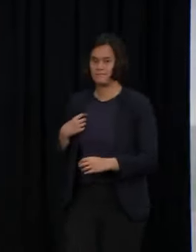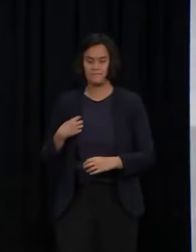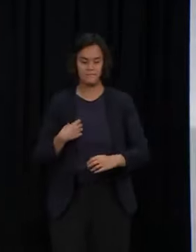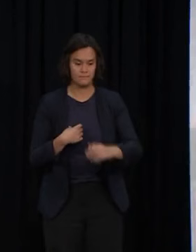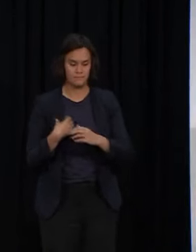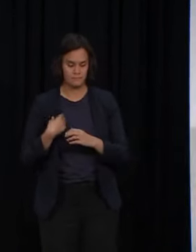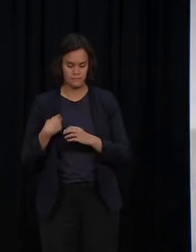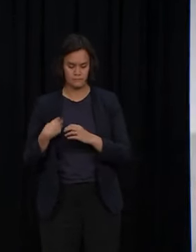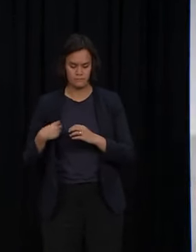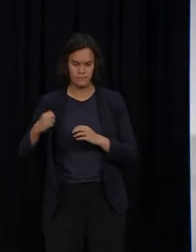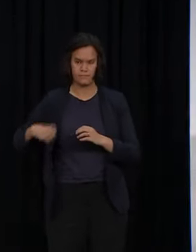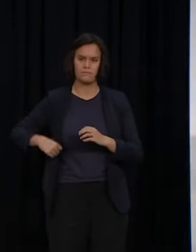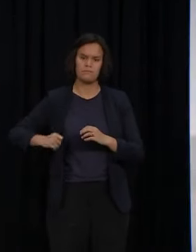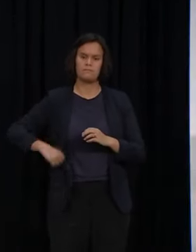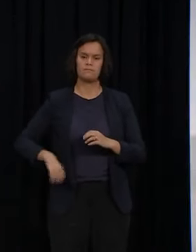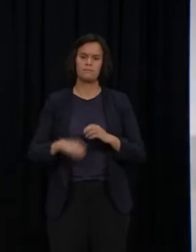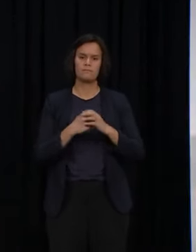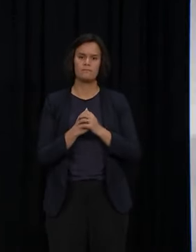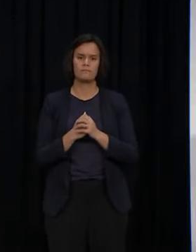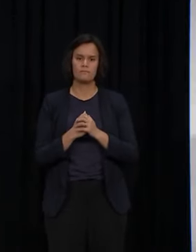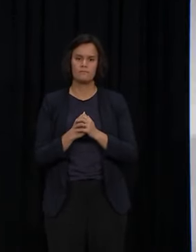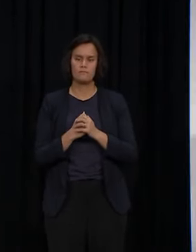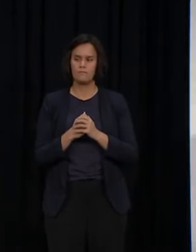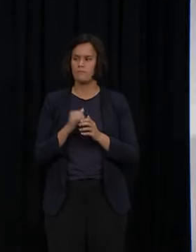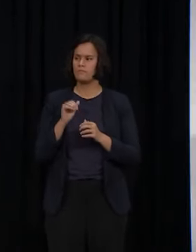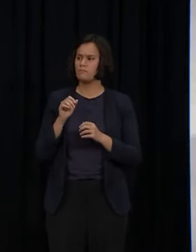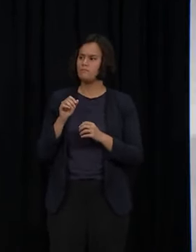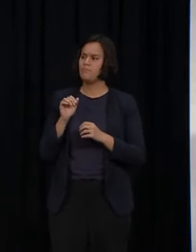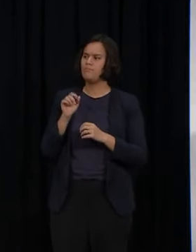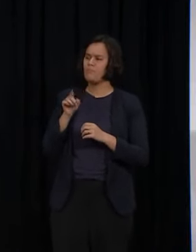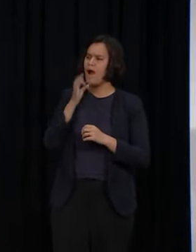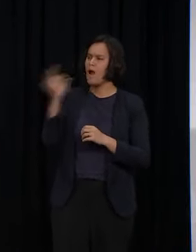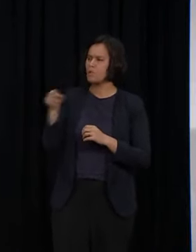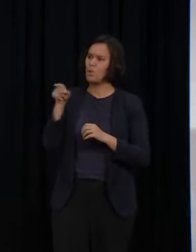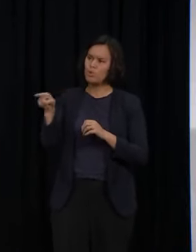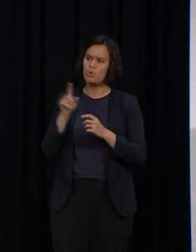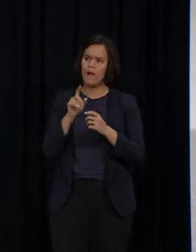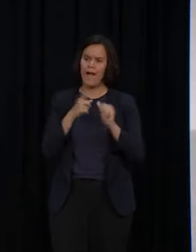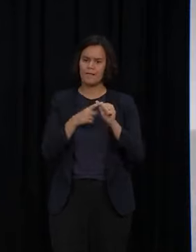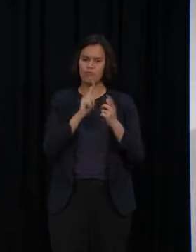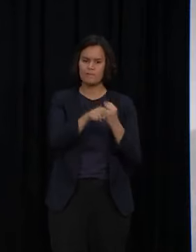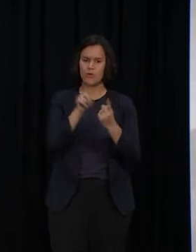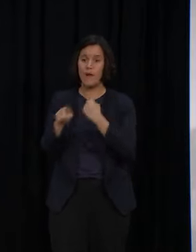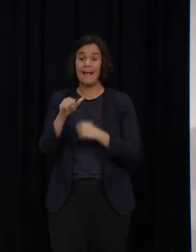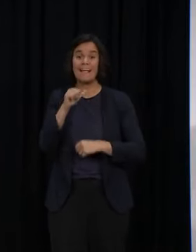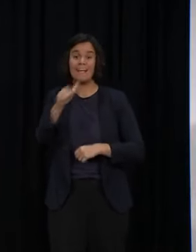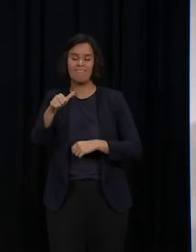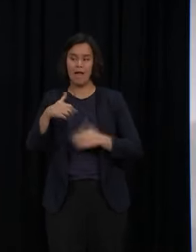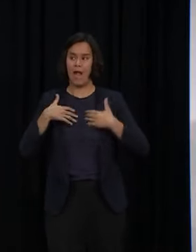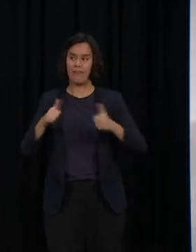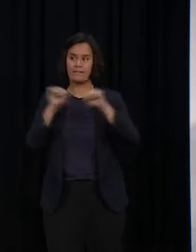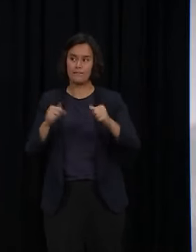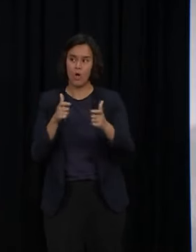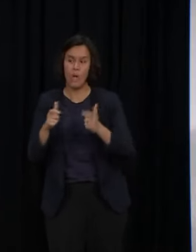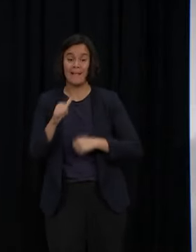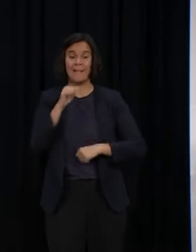You've used in several answers today that if the health system copes, and talked about that normalisation of hospitals as well, in terms of how